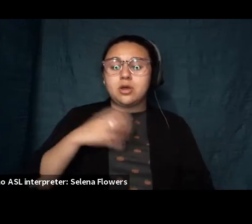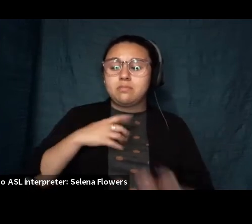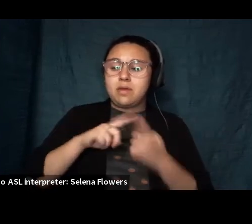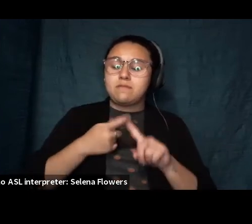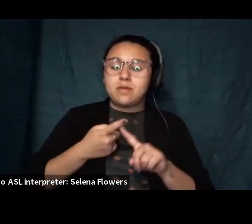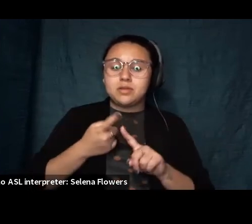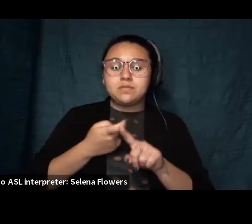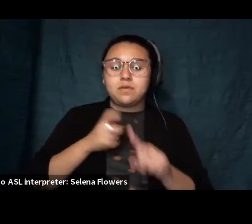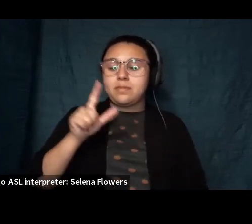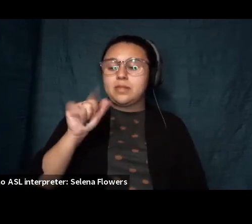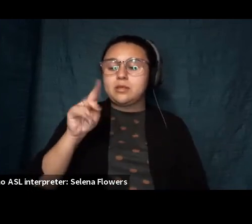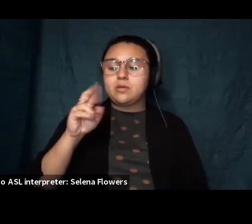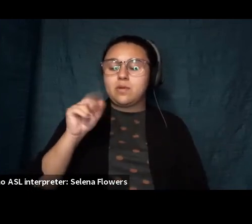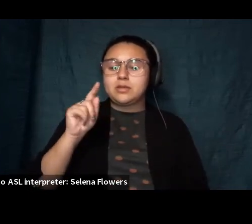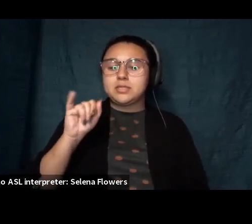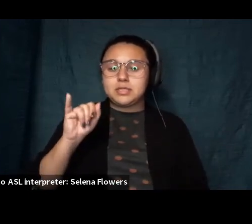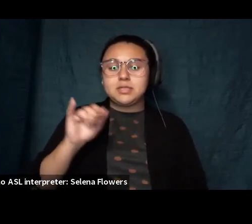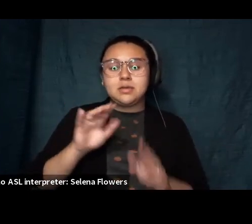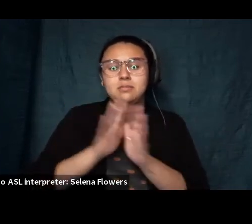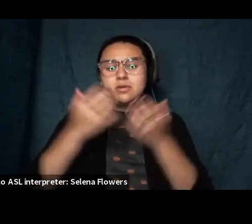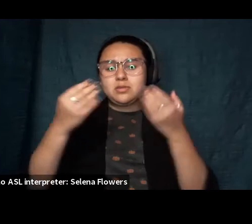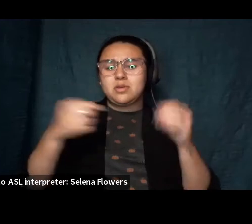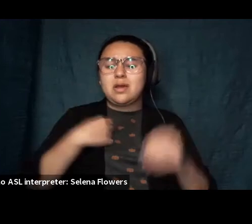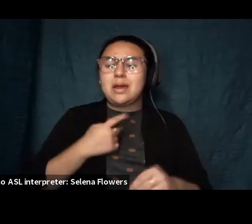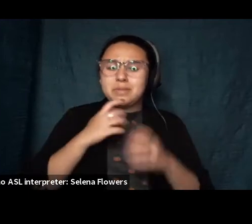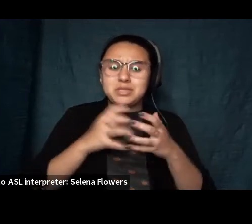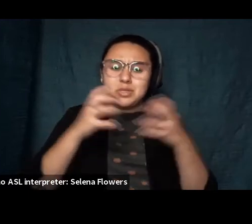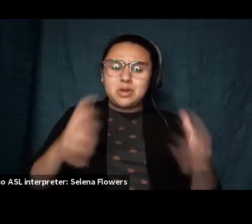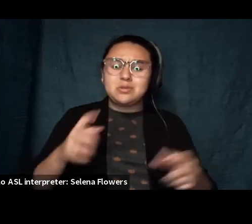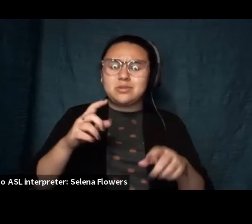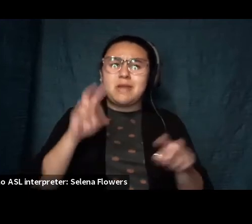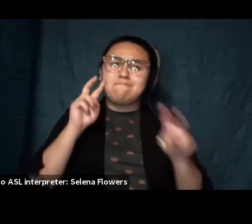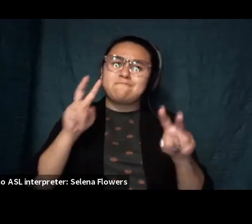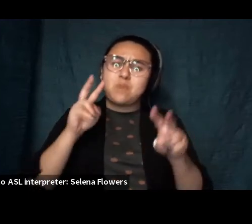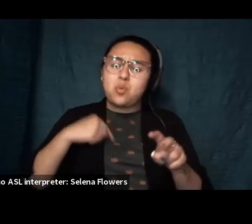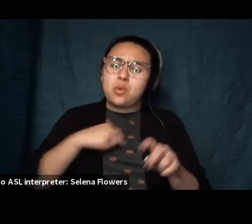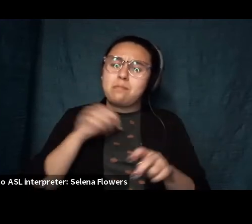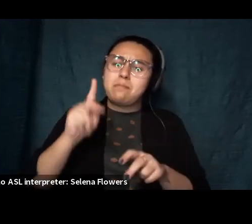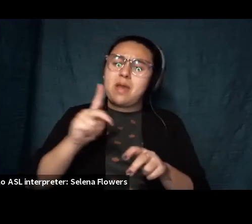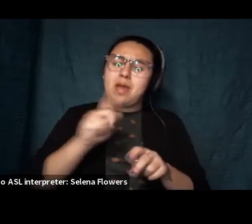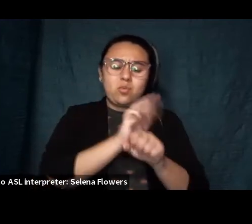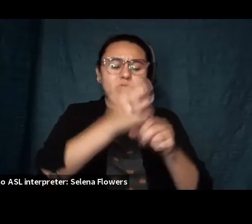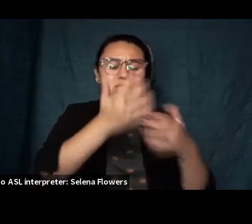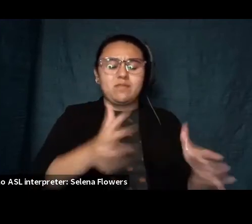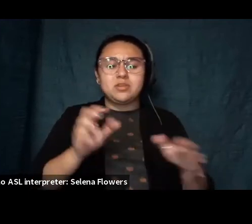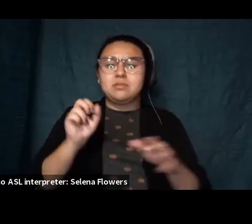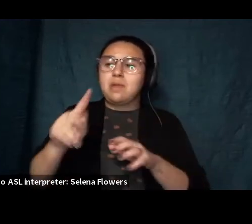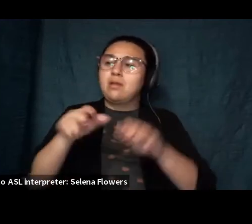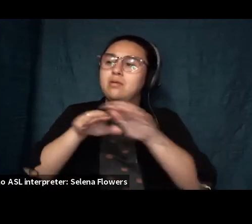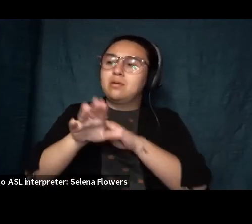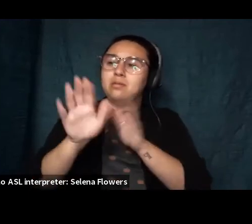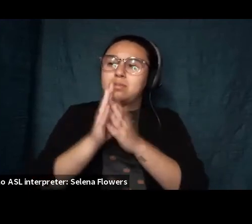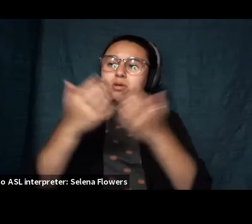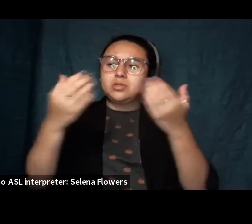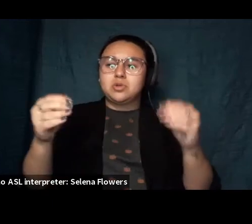bookstore who i miss so much i can't wait until we can go back into bookstores again but they've been doing great